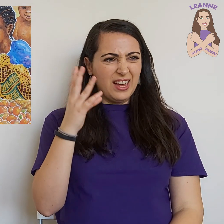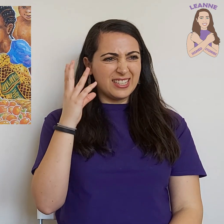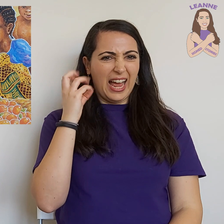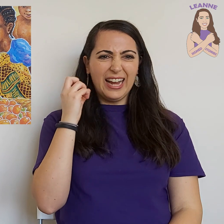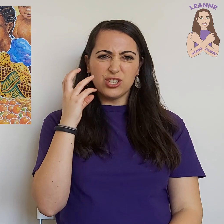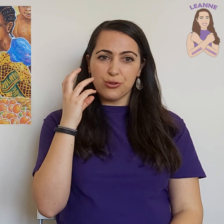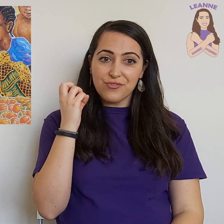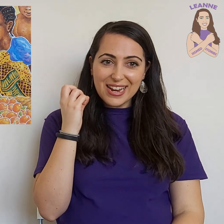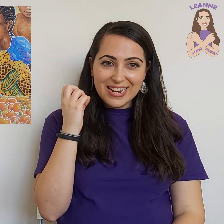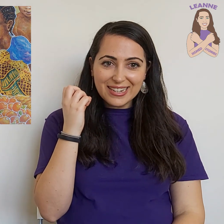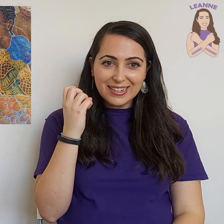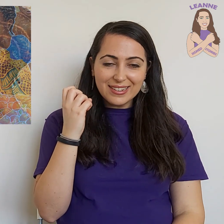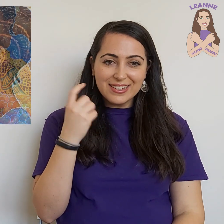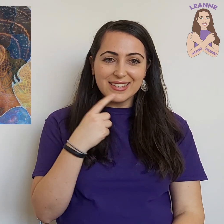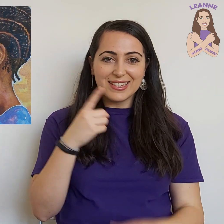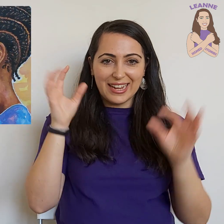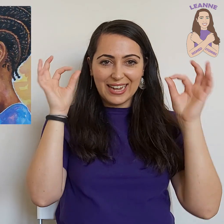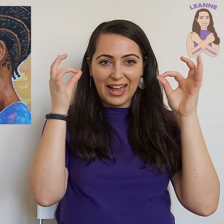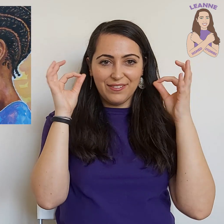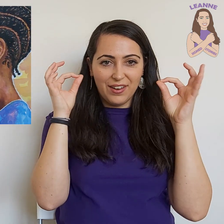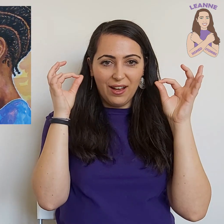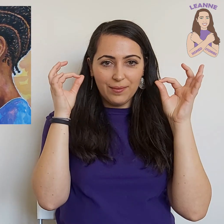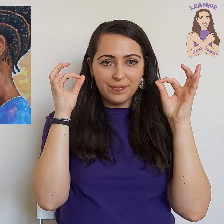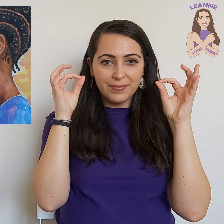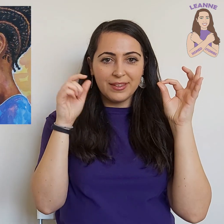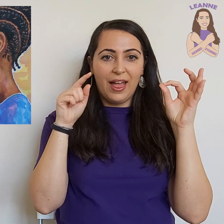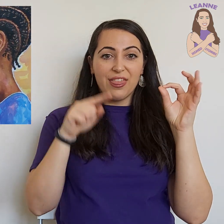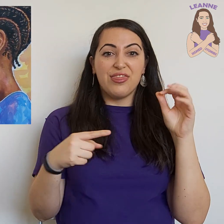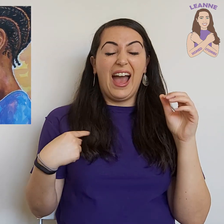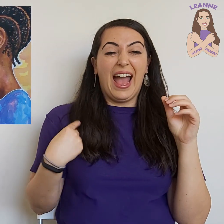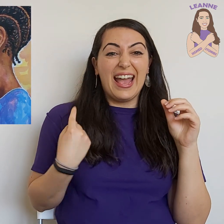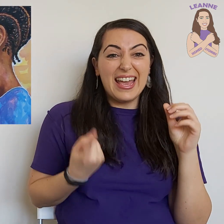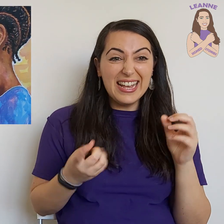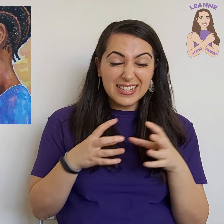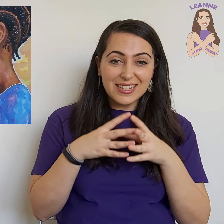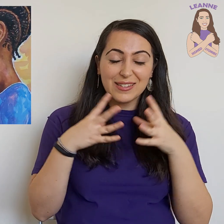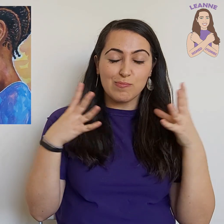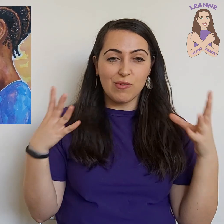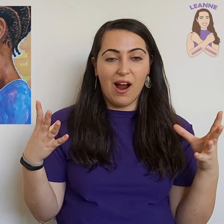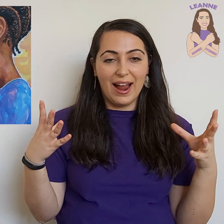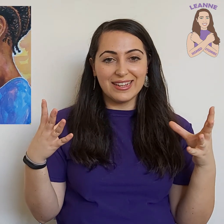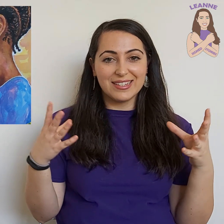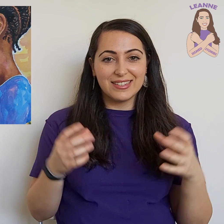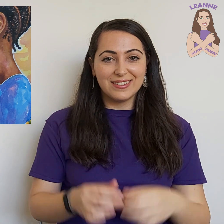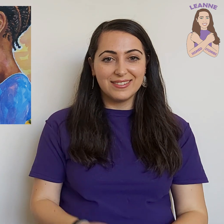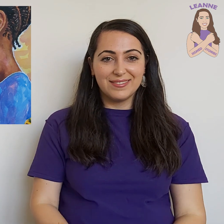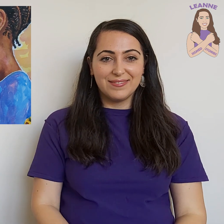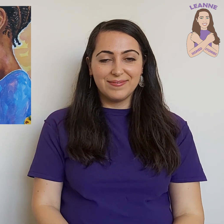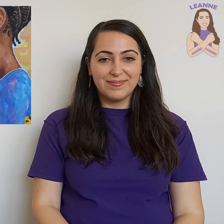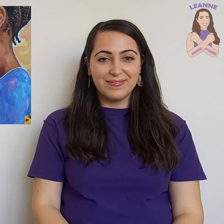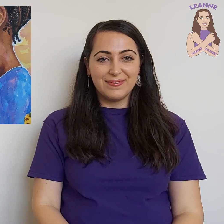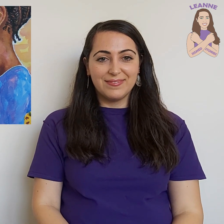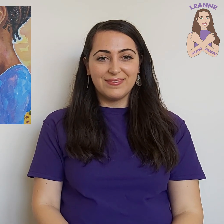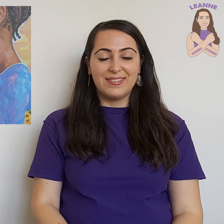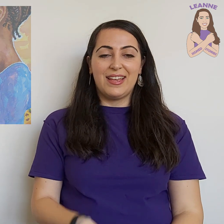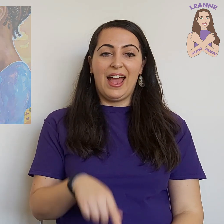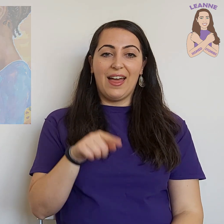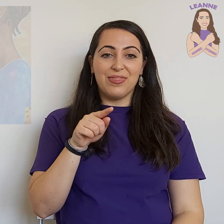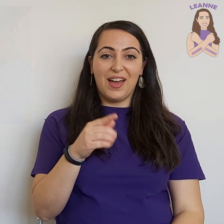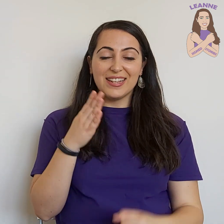Tangerine, said Handa. That is a surprise. And that's the